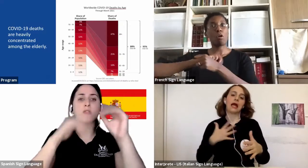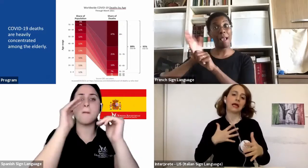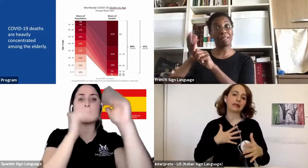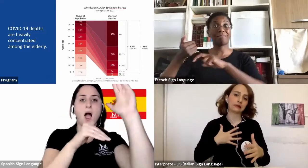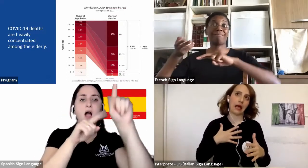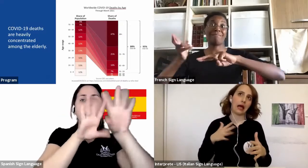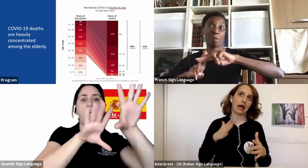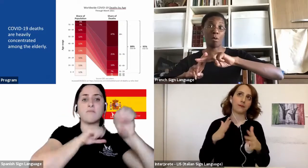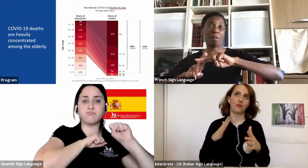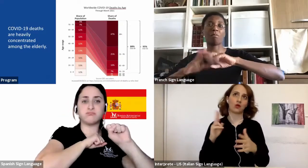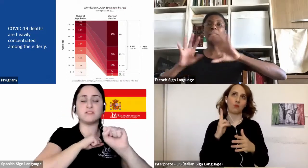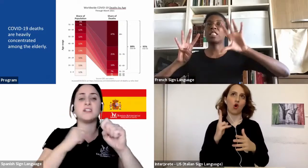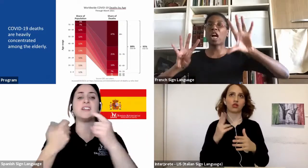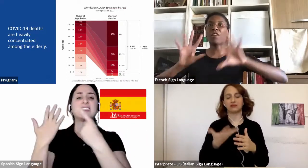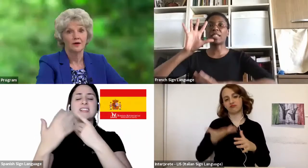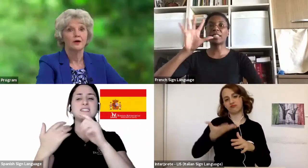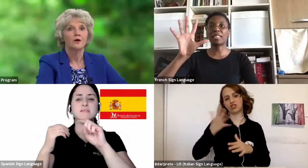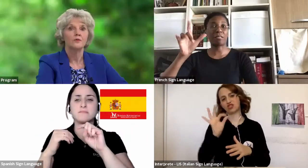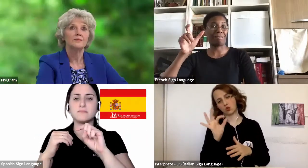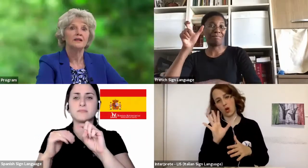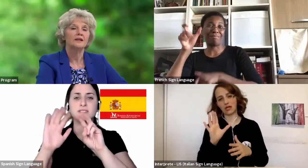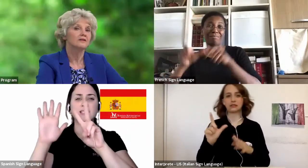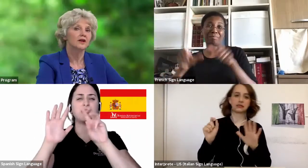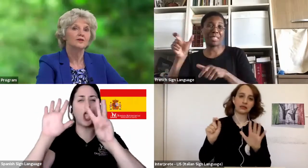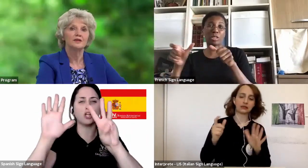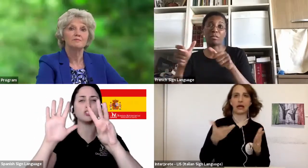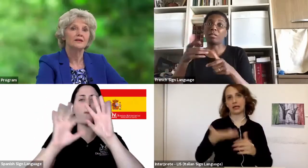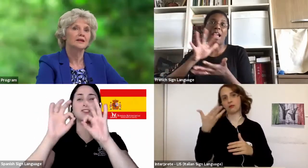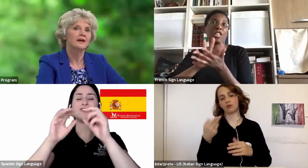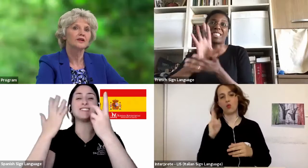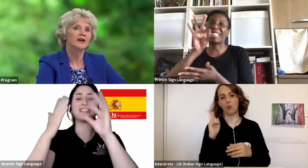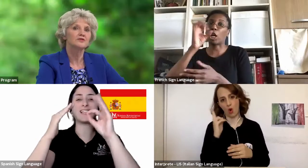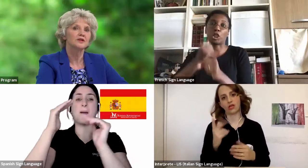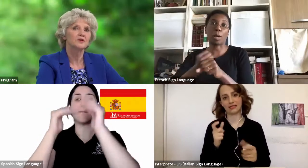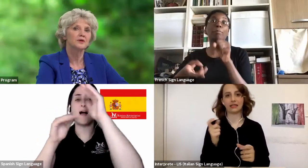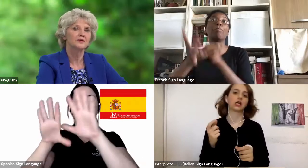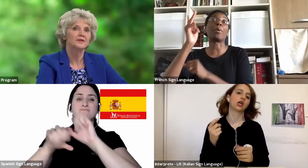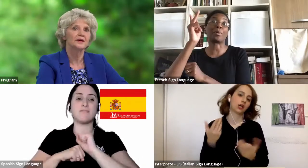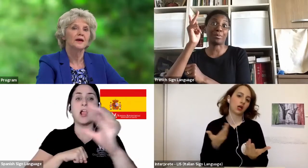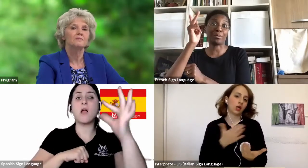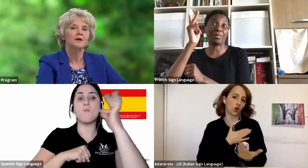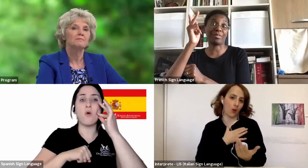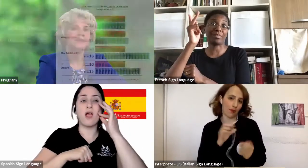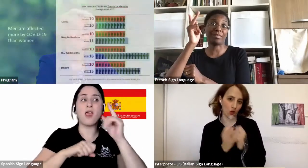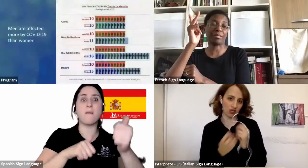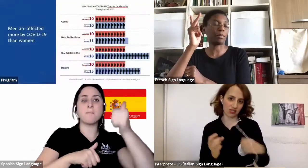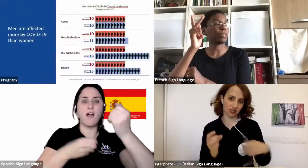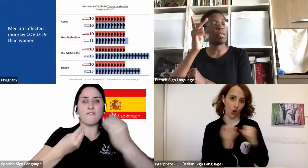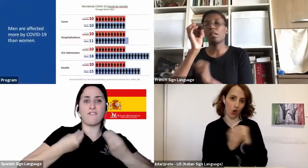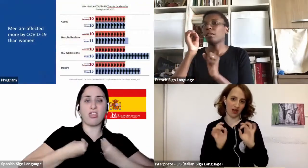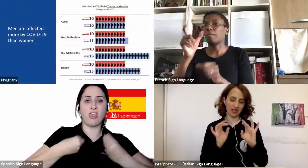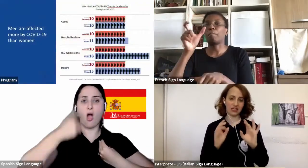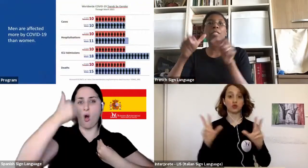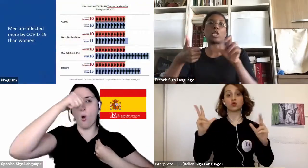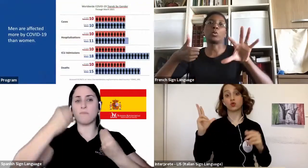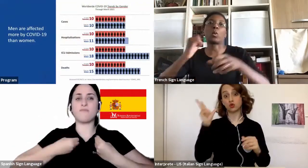60 years of age and older. Women live longer than men in every country in the world, but men have been